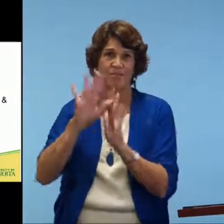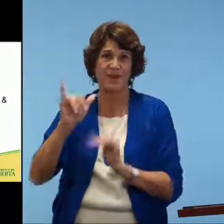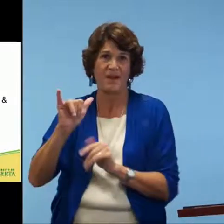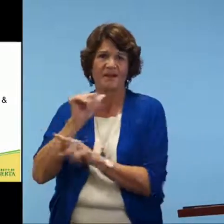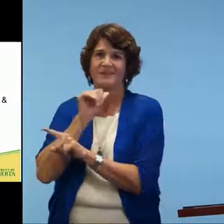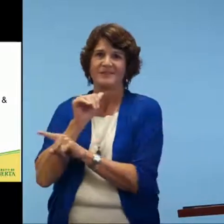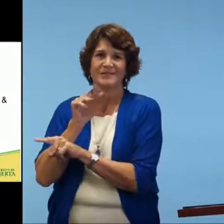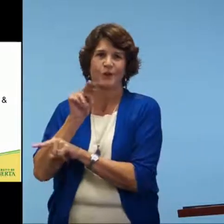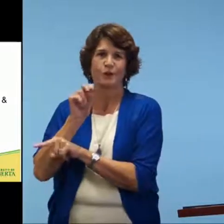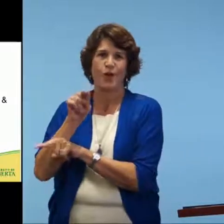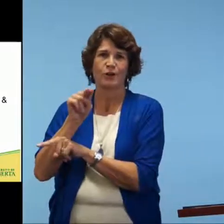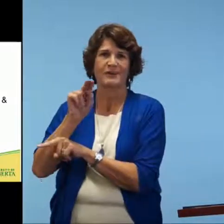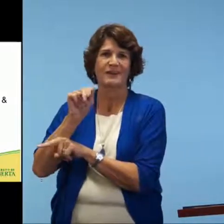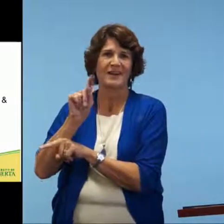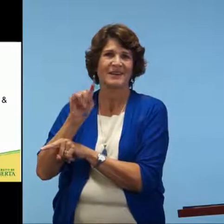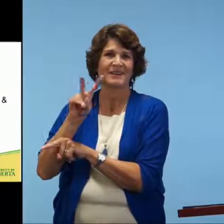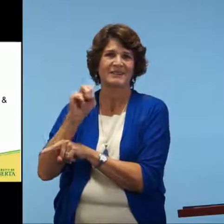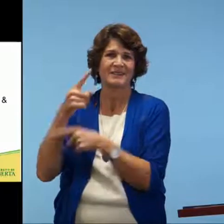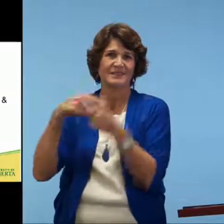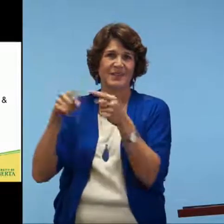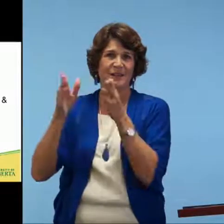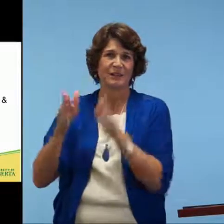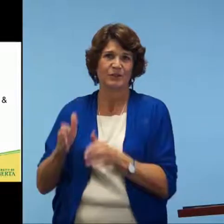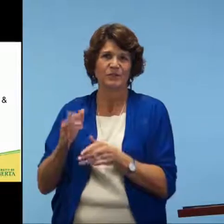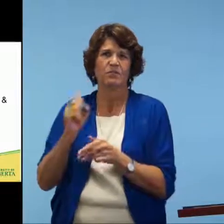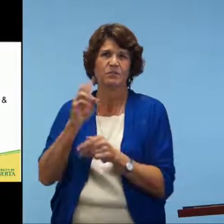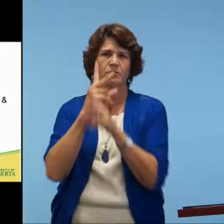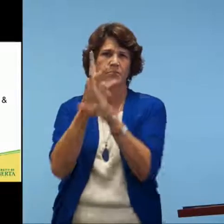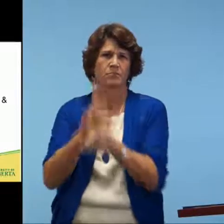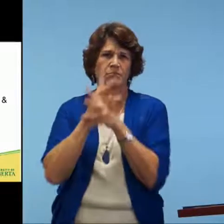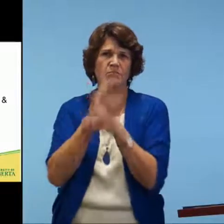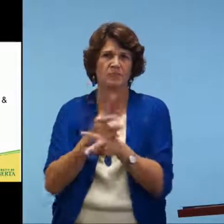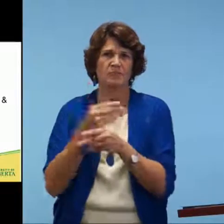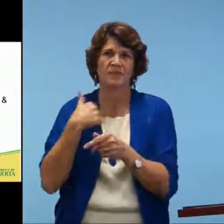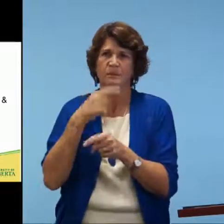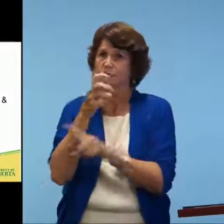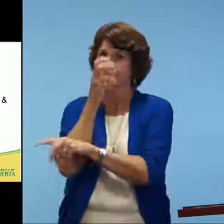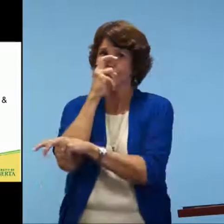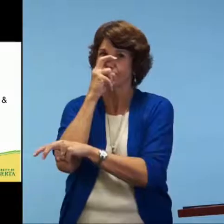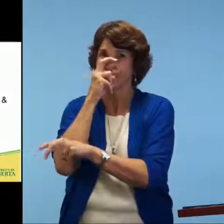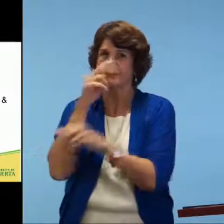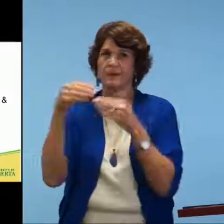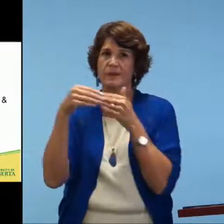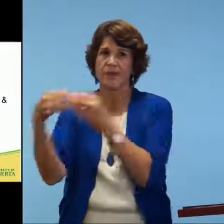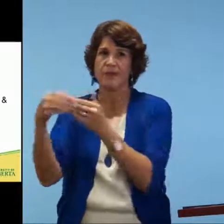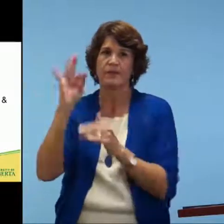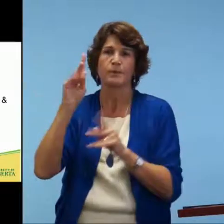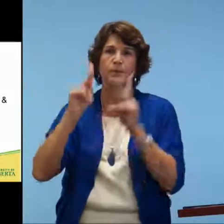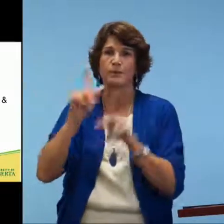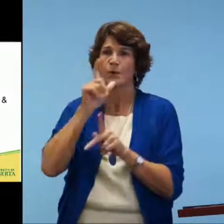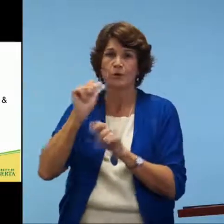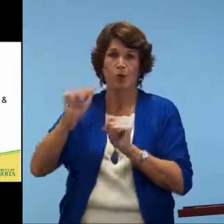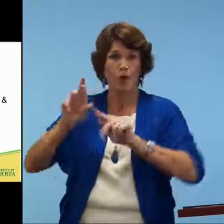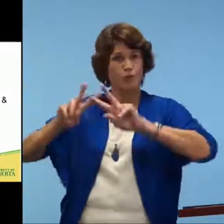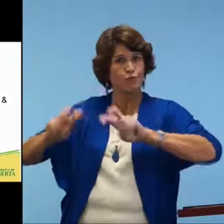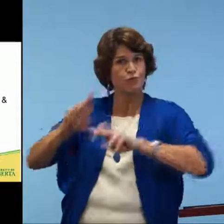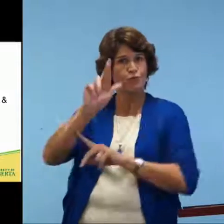And those types of skills may not be identified by a non-dated signer. So I would ask for caution for that